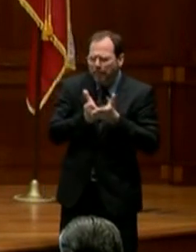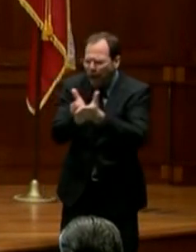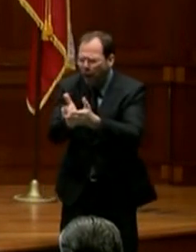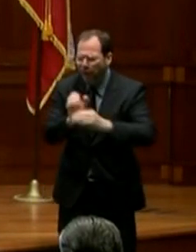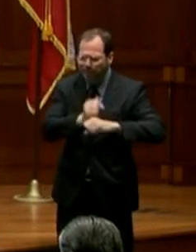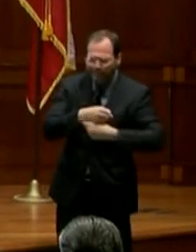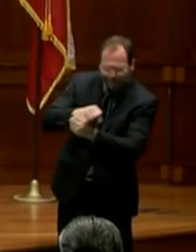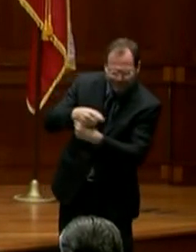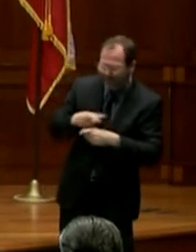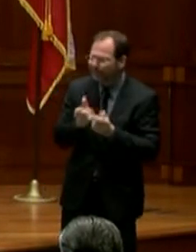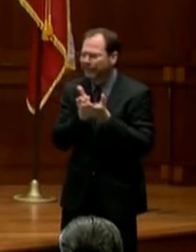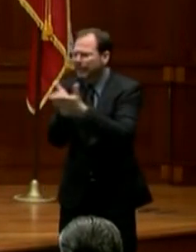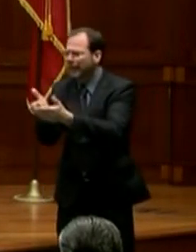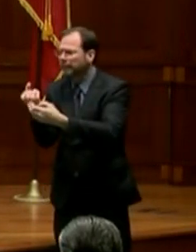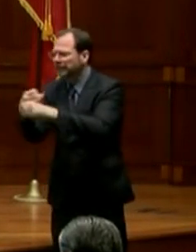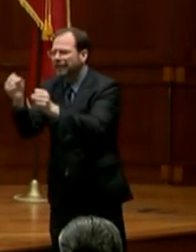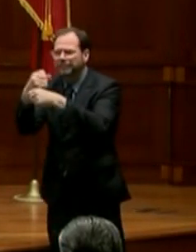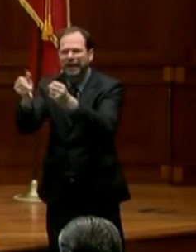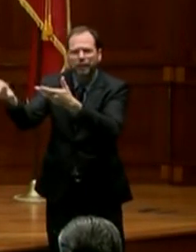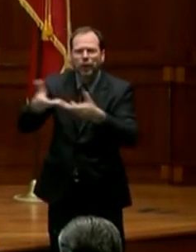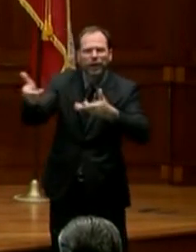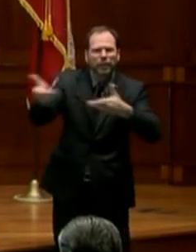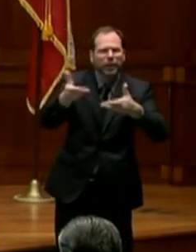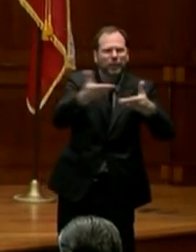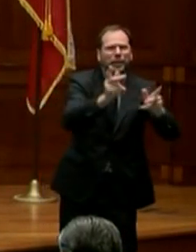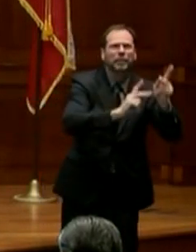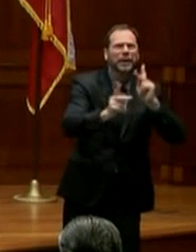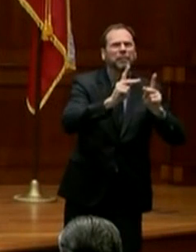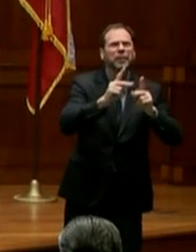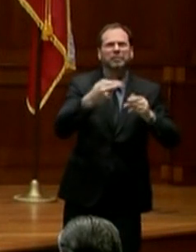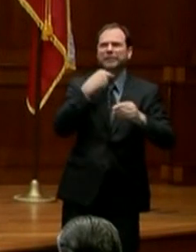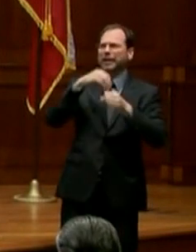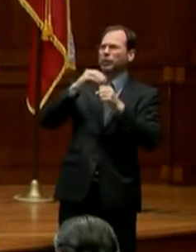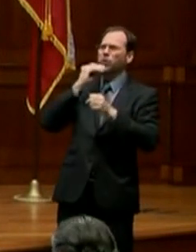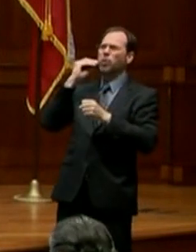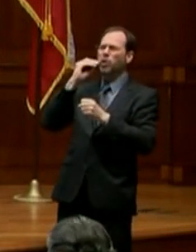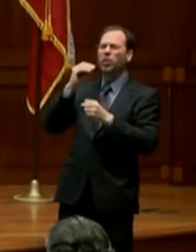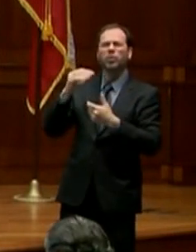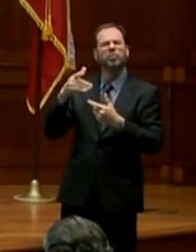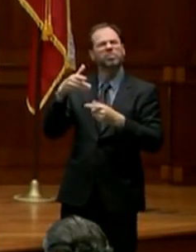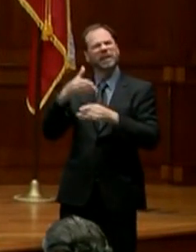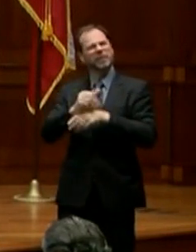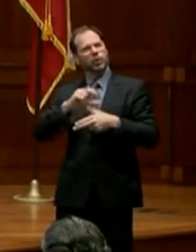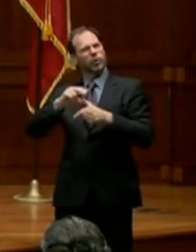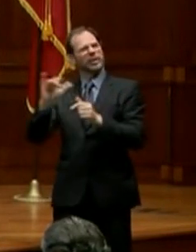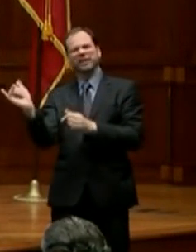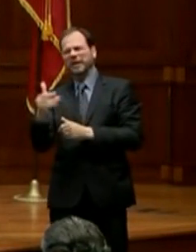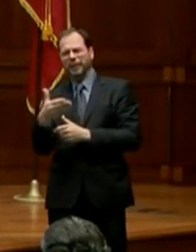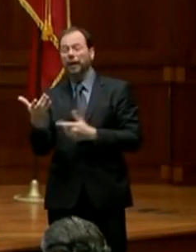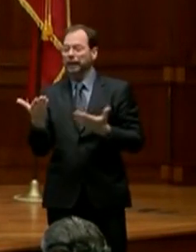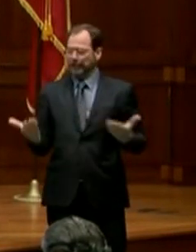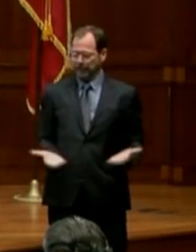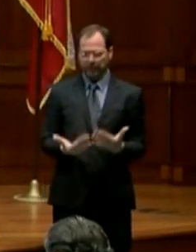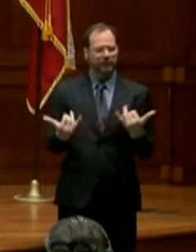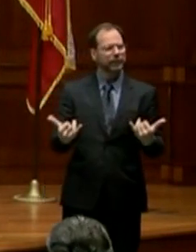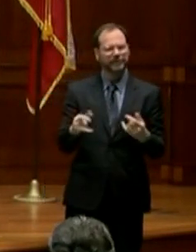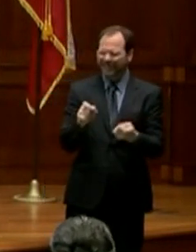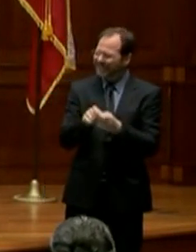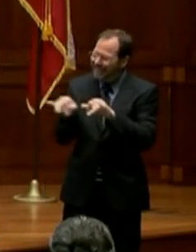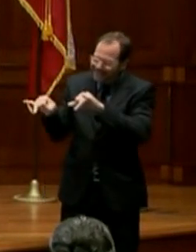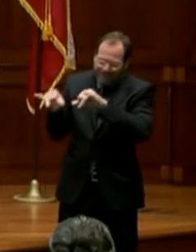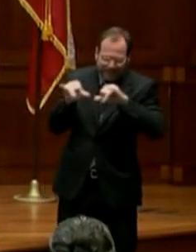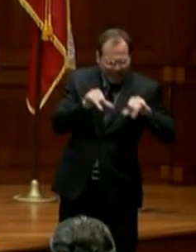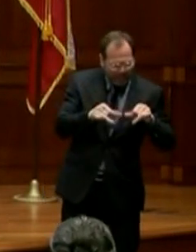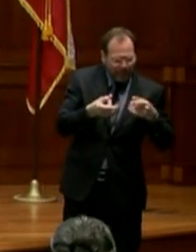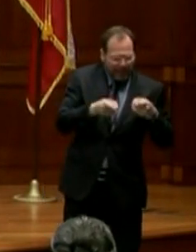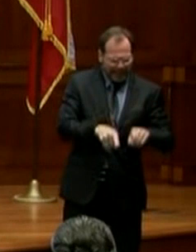rescue and help others. And just like we saw so many Texans helping others in the aftermath of Hurricane Harvey, we're seeing the exact same thing take